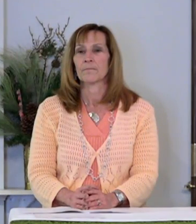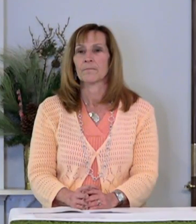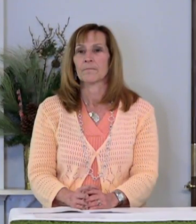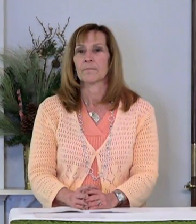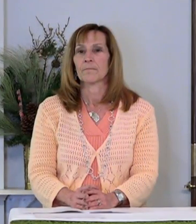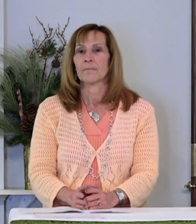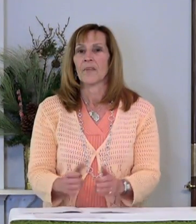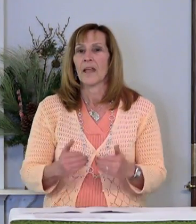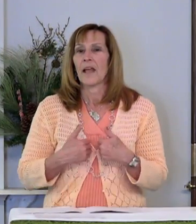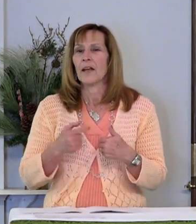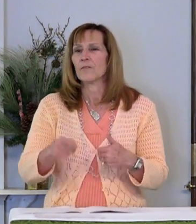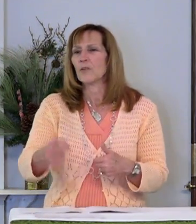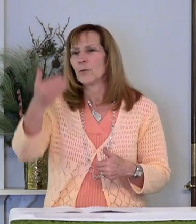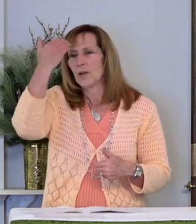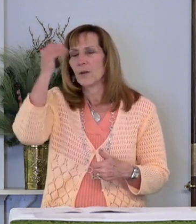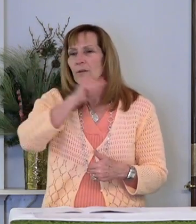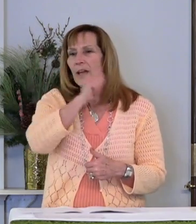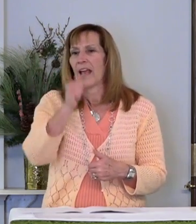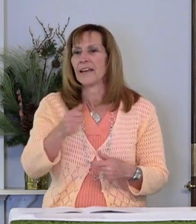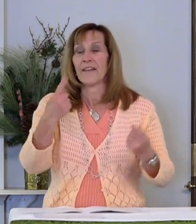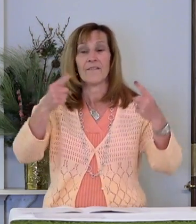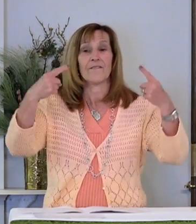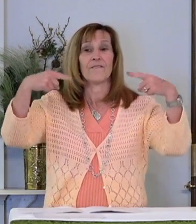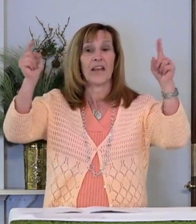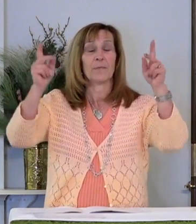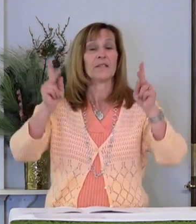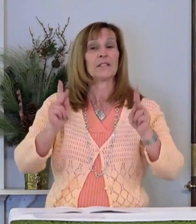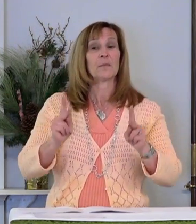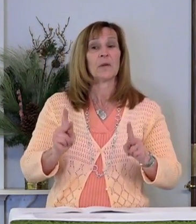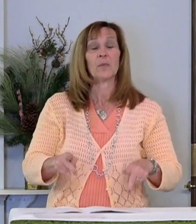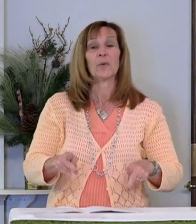Have you ever known any famous people?